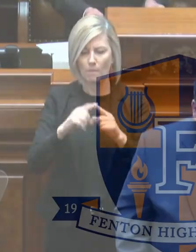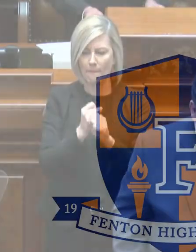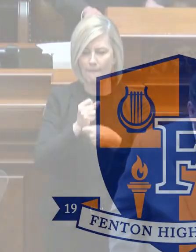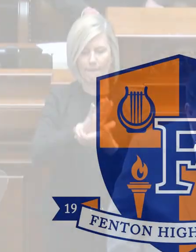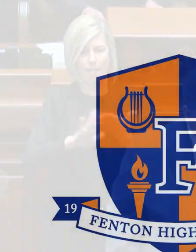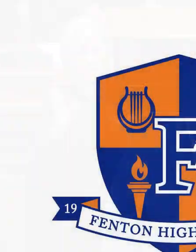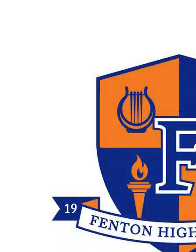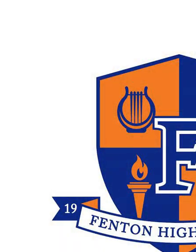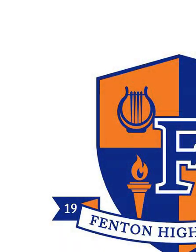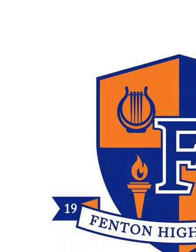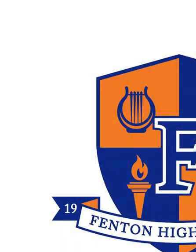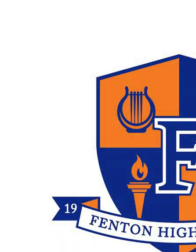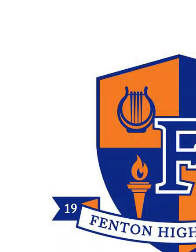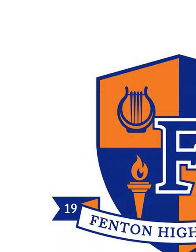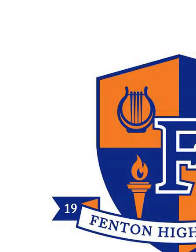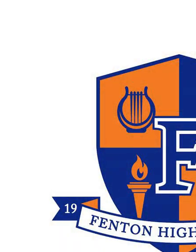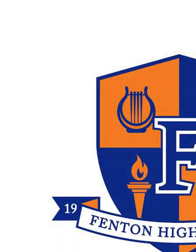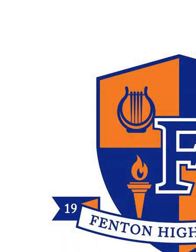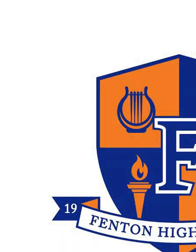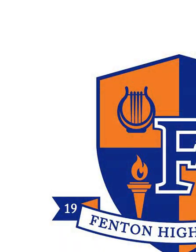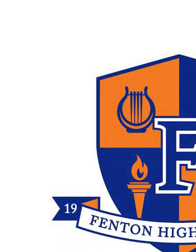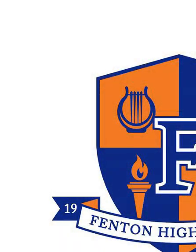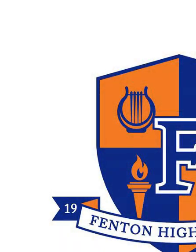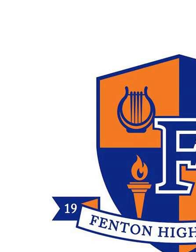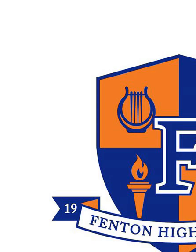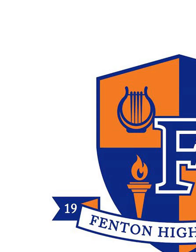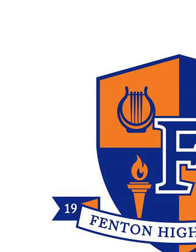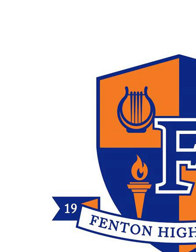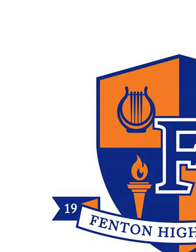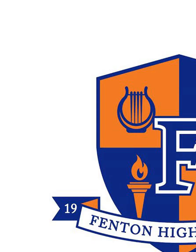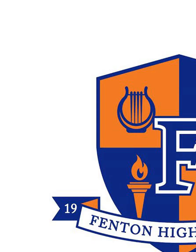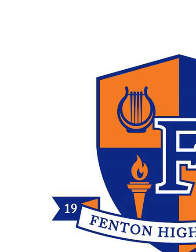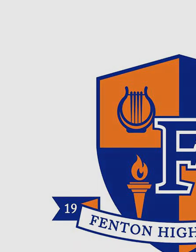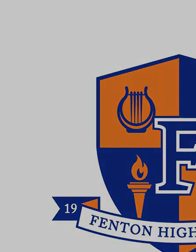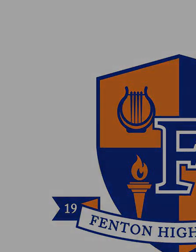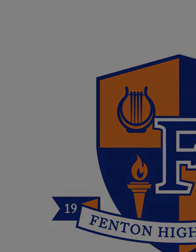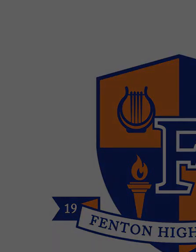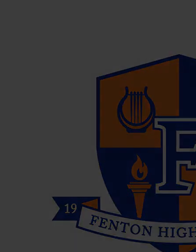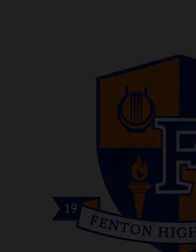affordable. go! Run-up $2 LADIGISTA,10,200,000 12,000 11,000 12 13,000 12,000,000 14,000,000